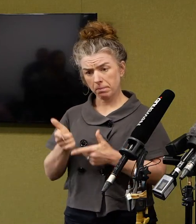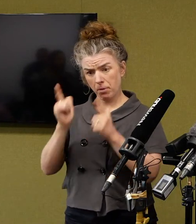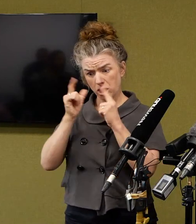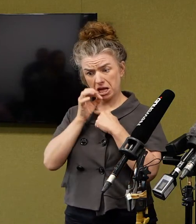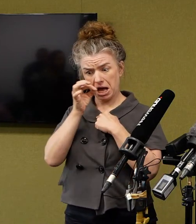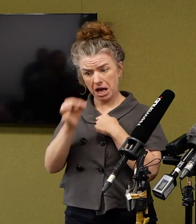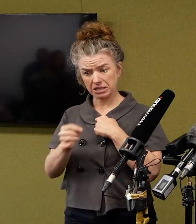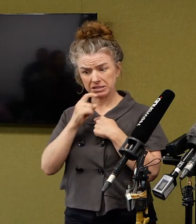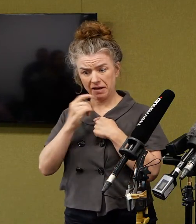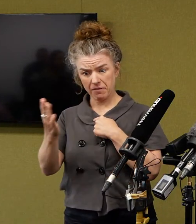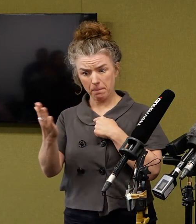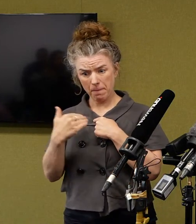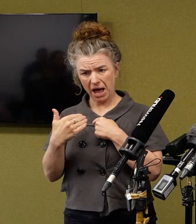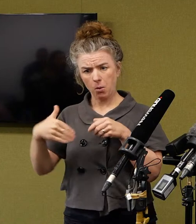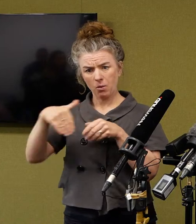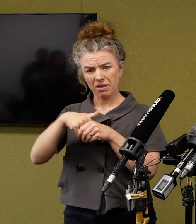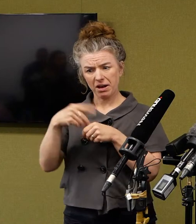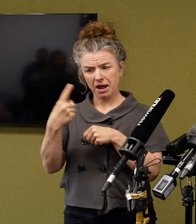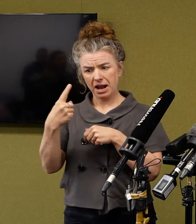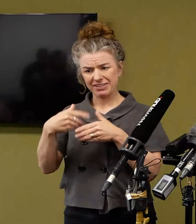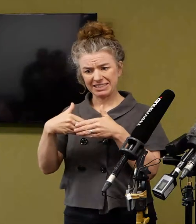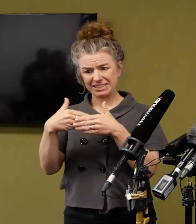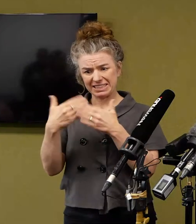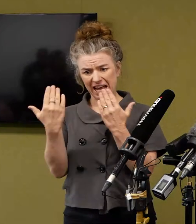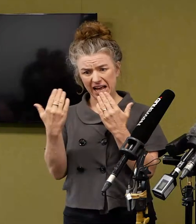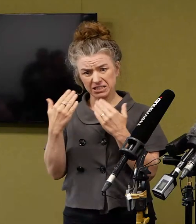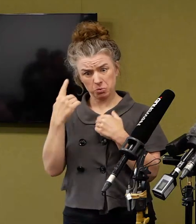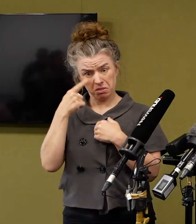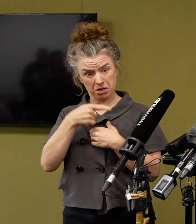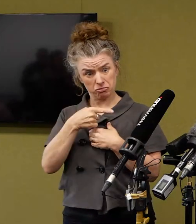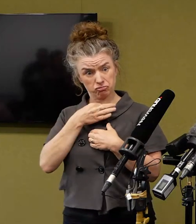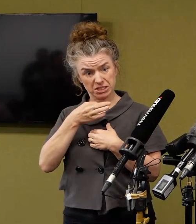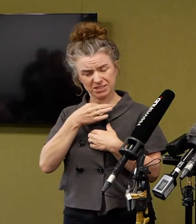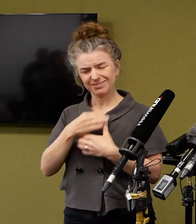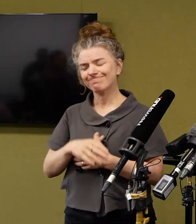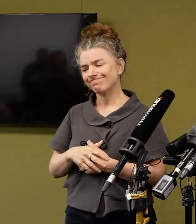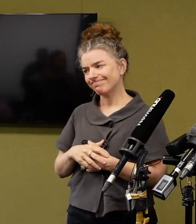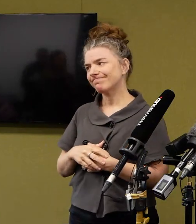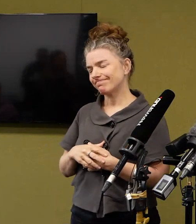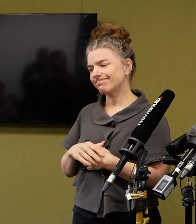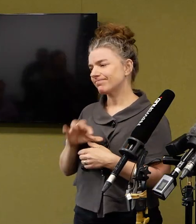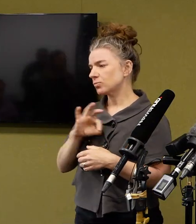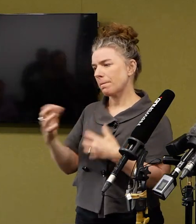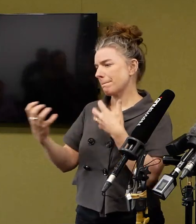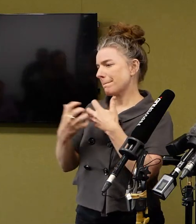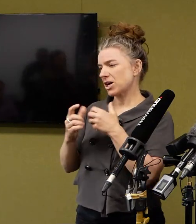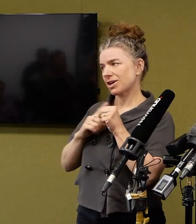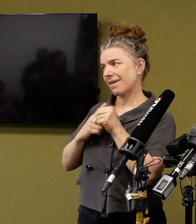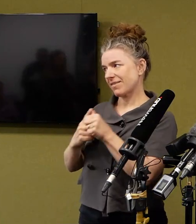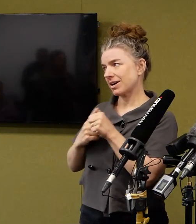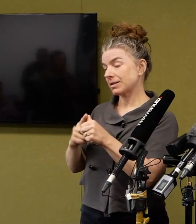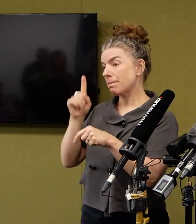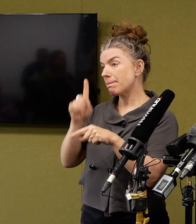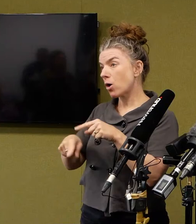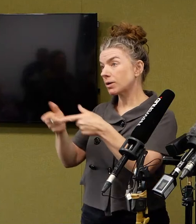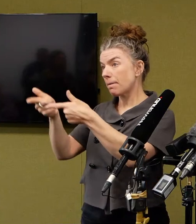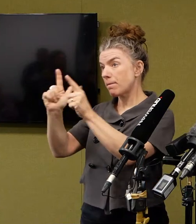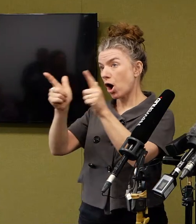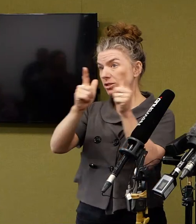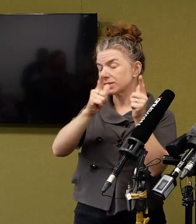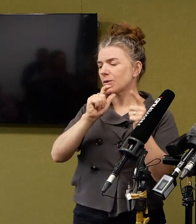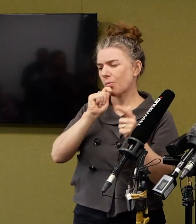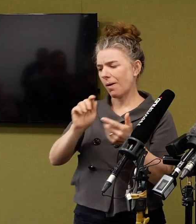to work? Well, I think it's contrary to the advice we would be giving. And I know that the vast majority of employers will be